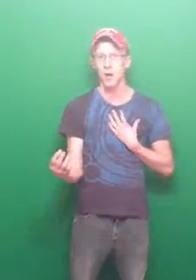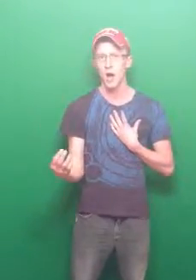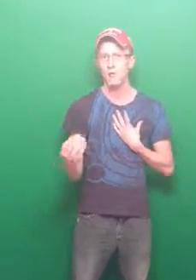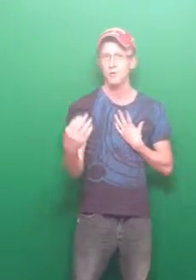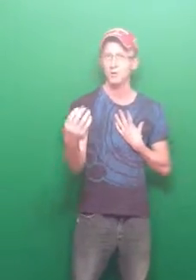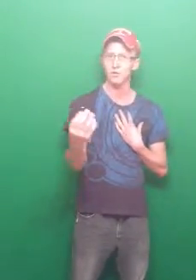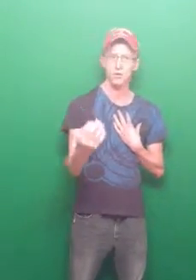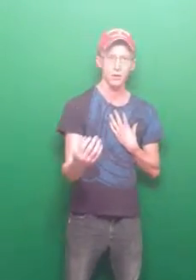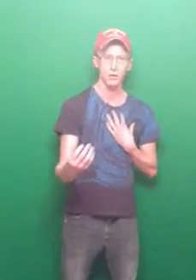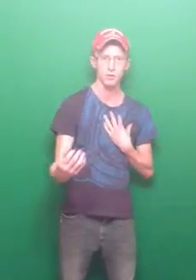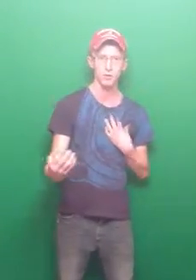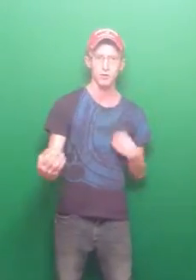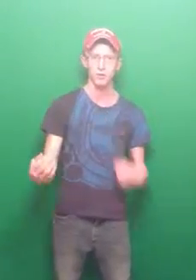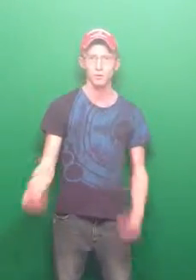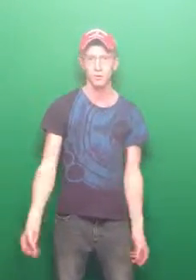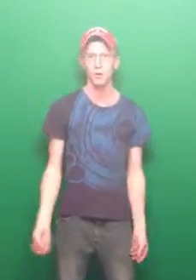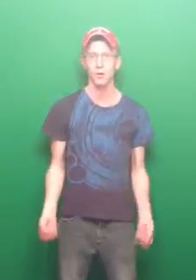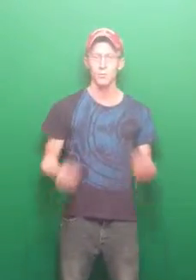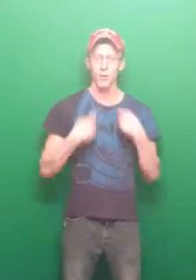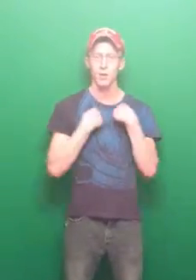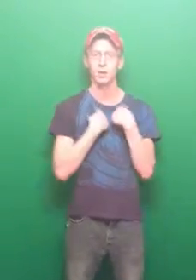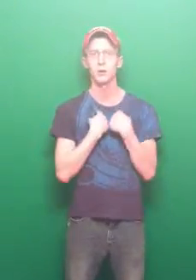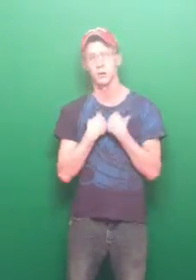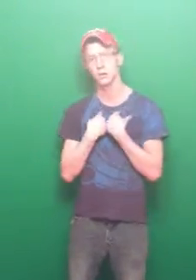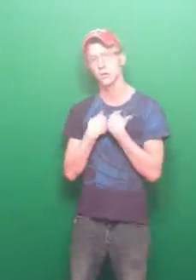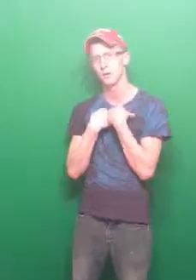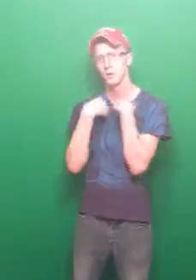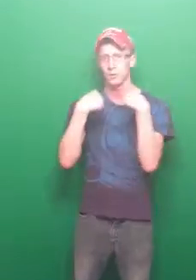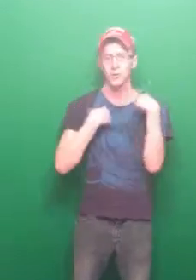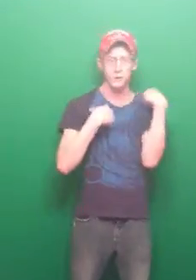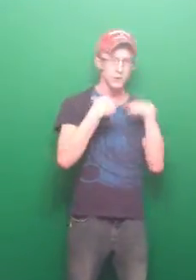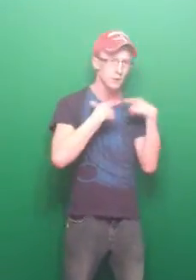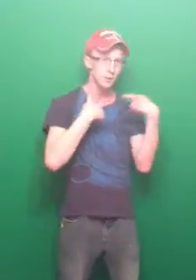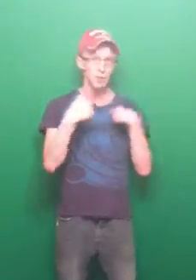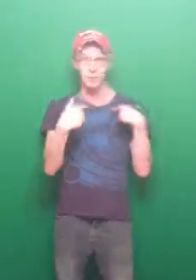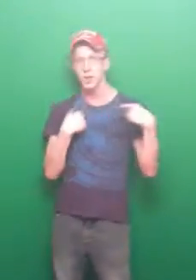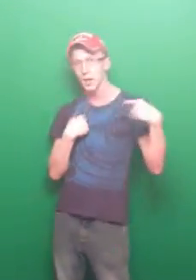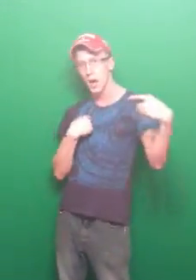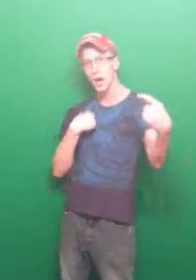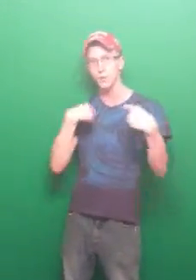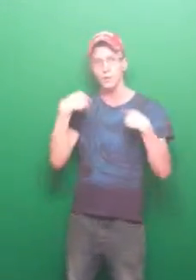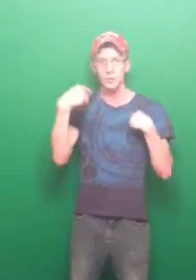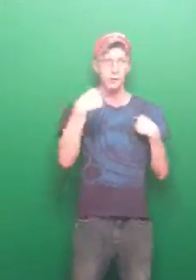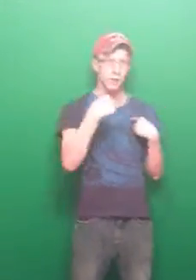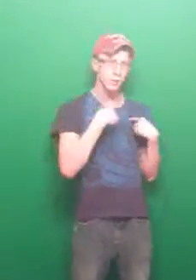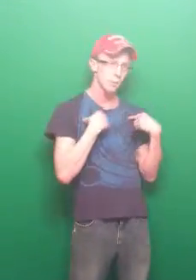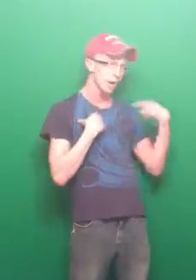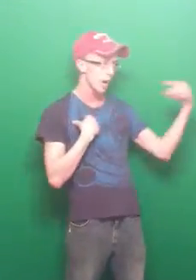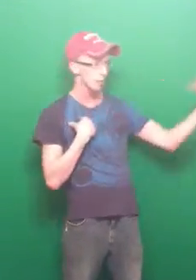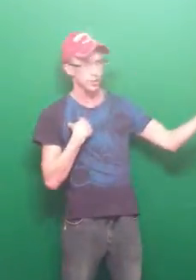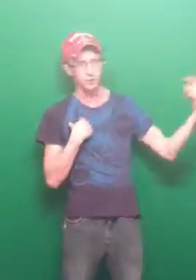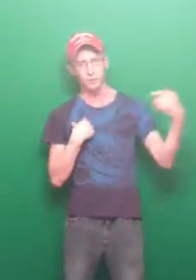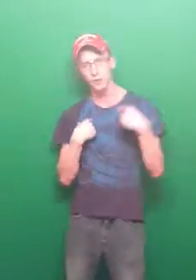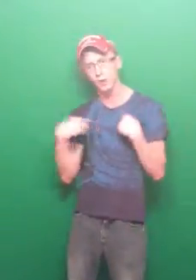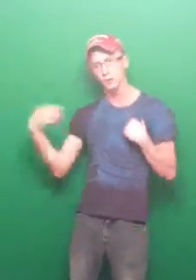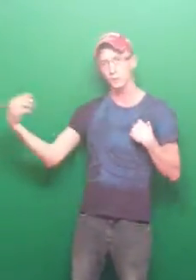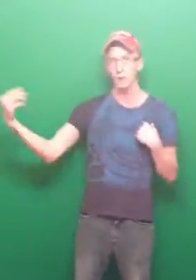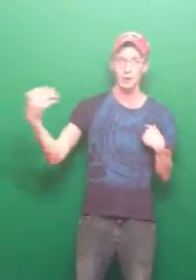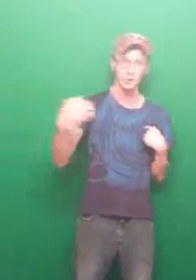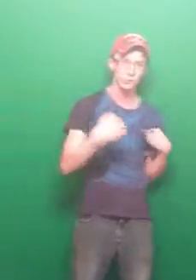I've been so focused on the me. On me, me, me, me, me, I'm going to make me money, I'm going to do this, I'm going to do